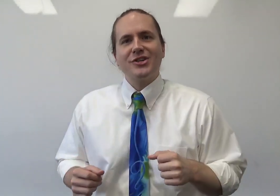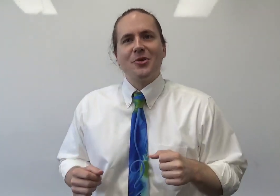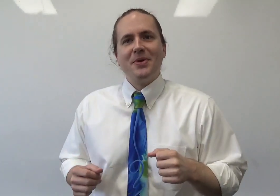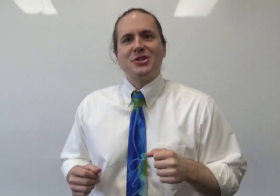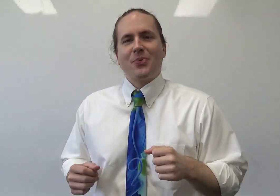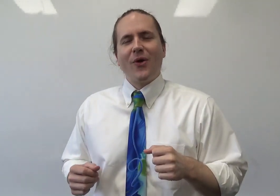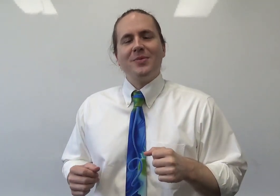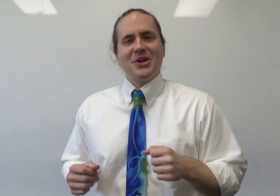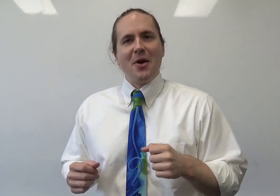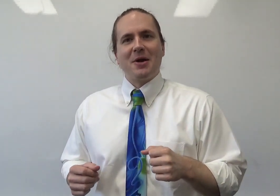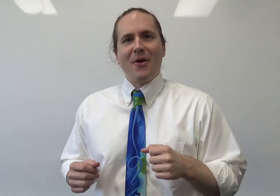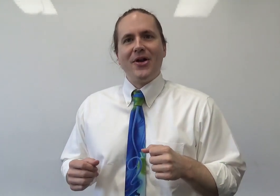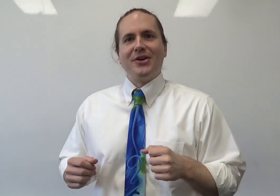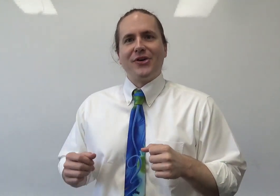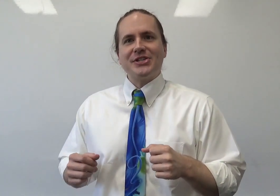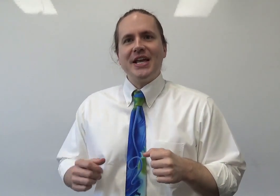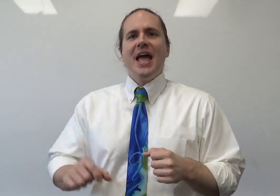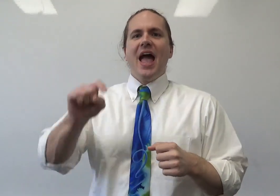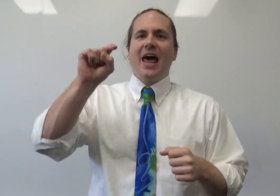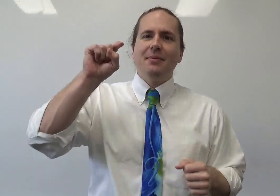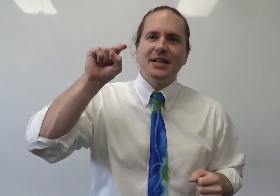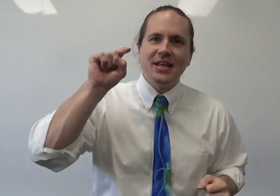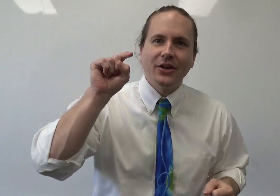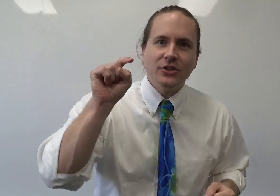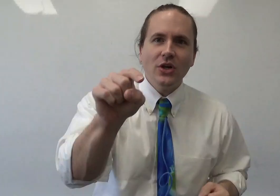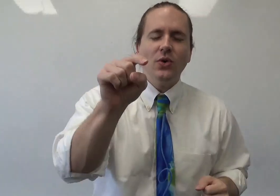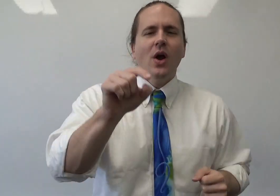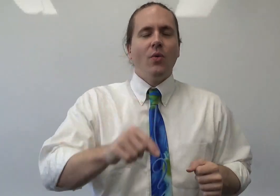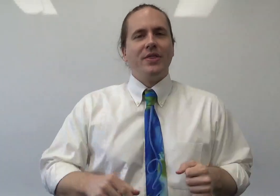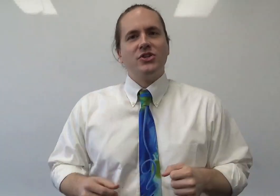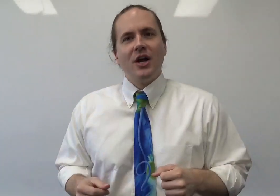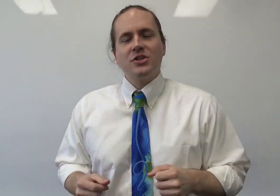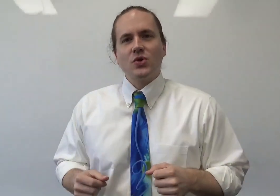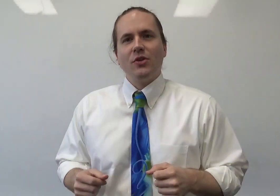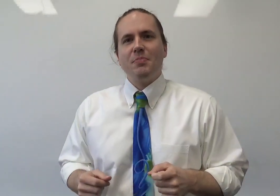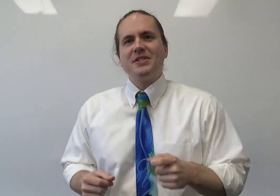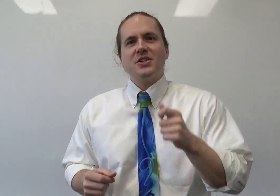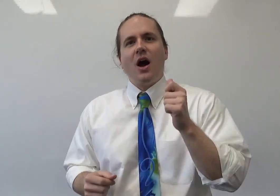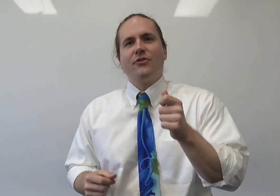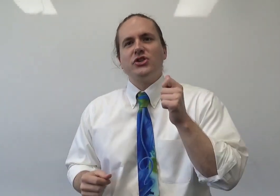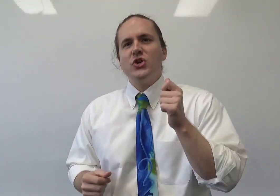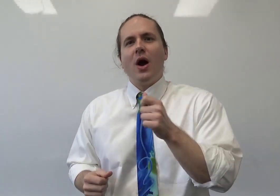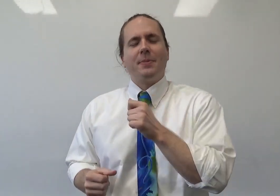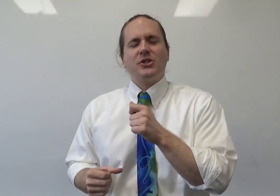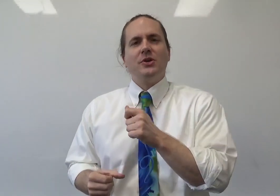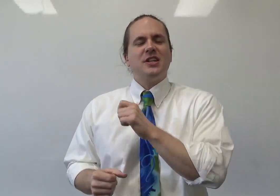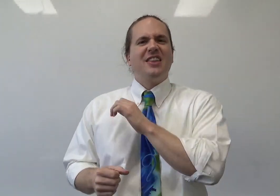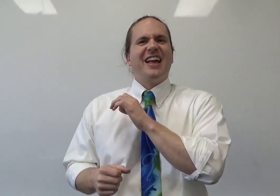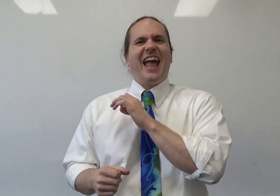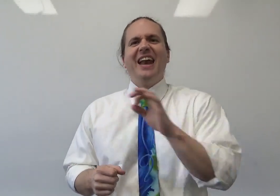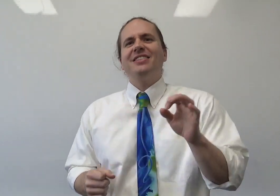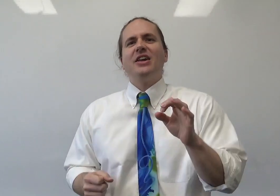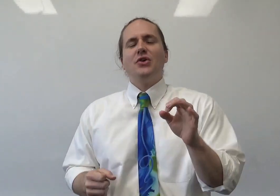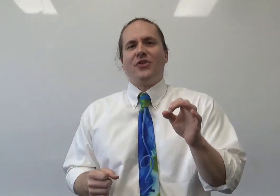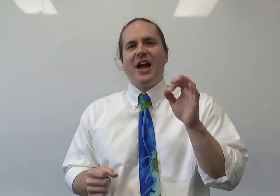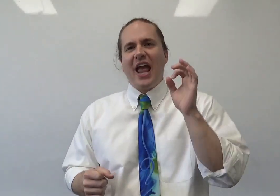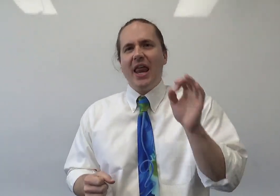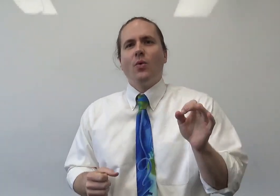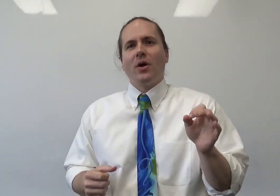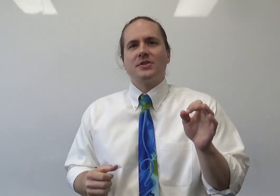Business Programs here at McMurray University, and I'm going to tell you why the Johnson School of Business offers you opportunities unlike anything you'll find anywhere else